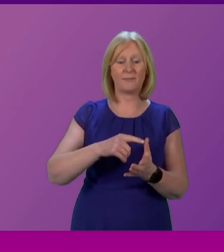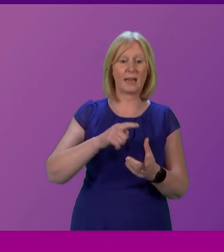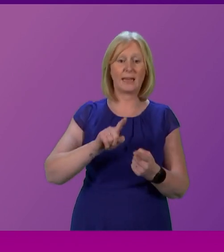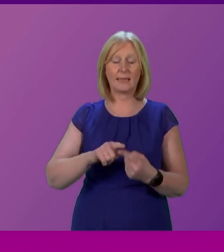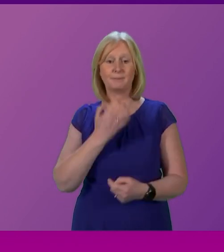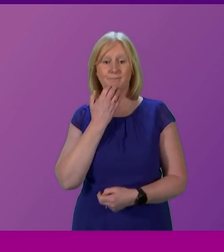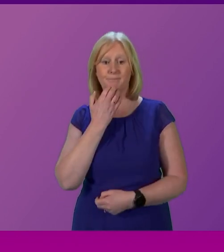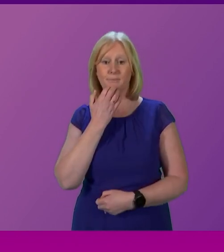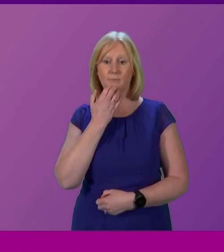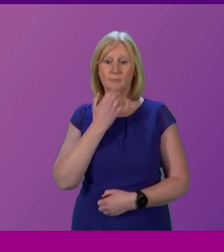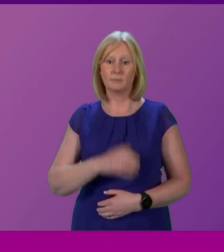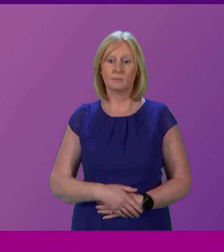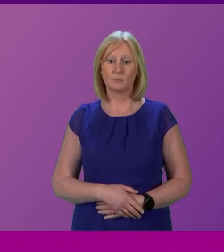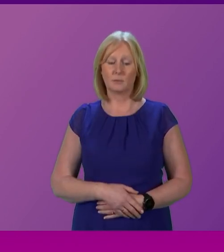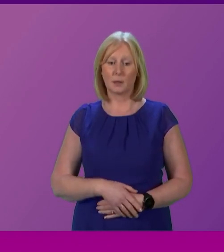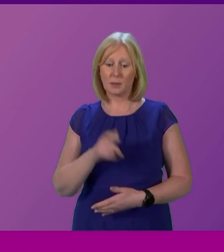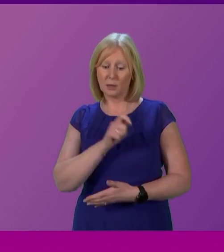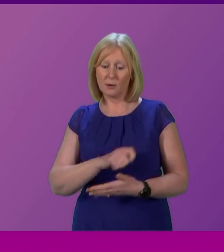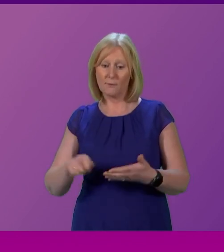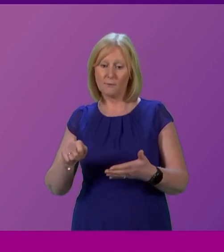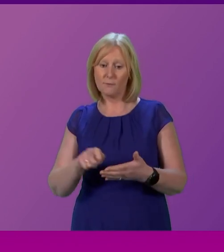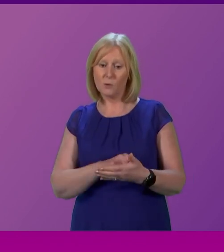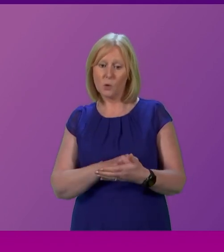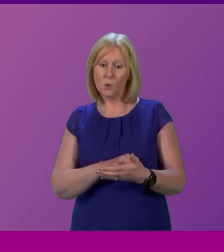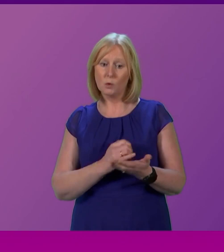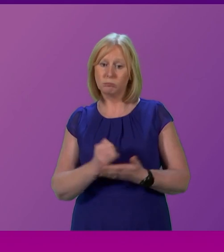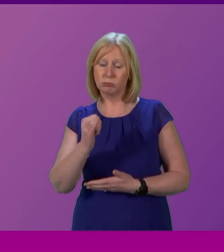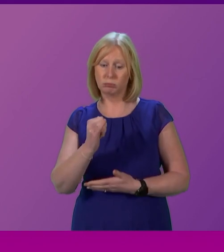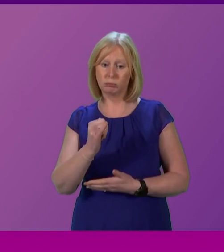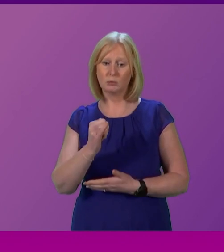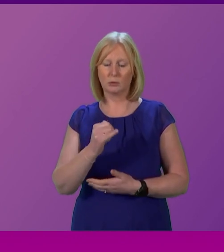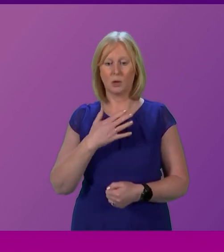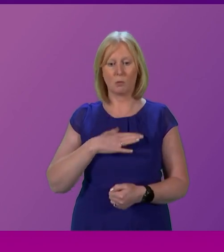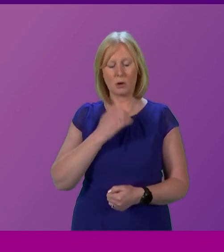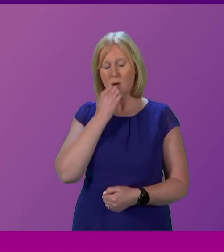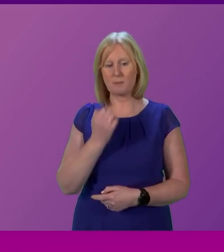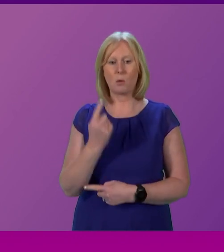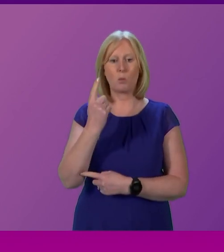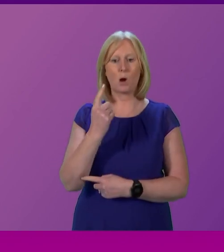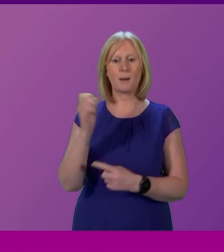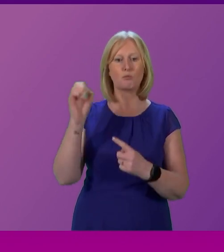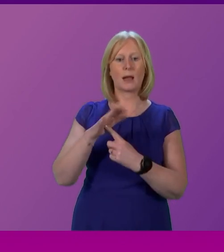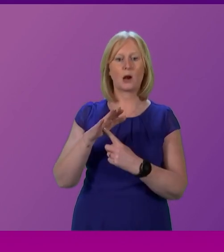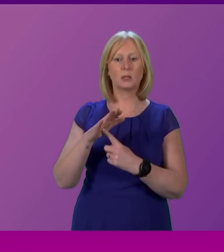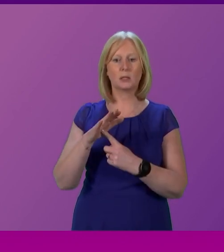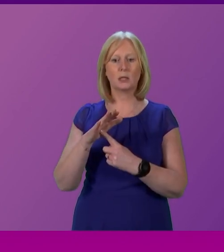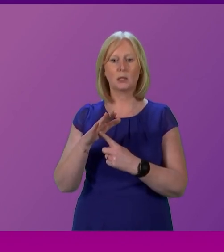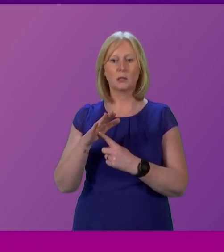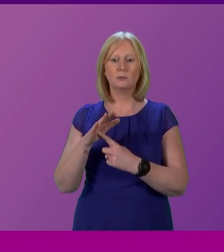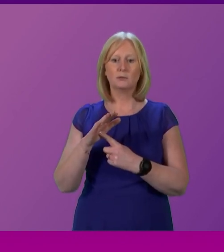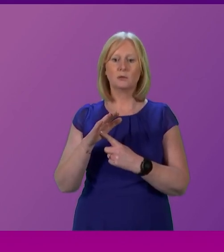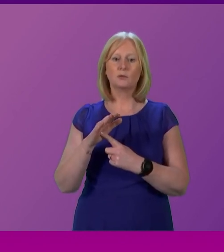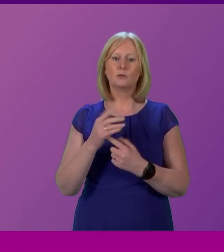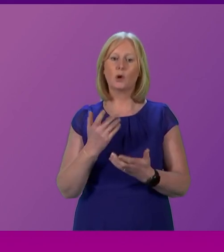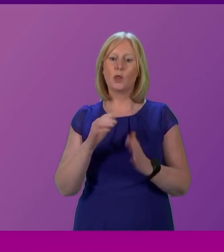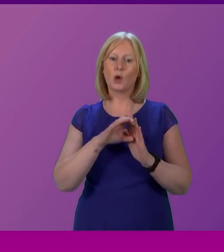MSPs voted against our Labour proposals to debate those issues today. And they opted for their number one priority to debate the Constitution rather than